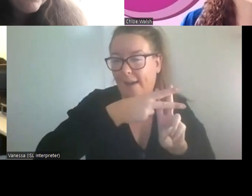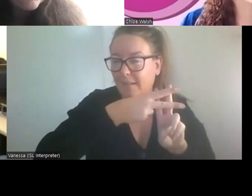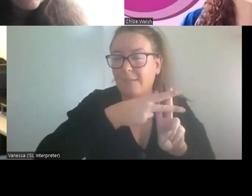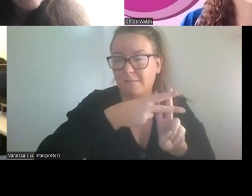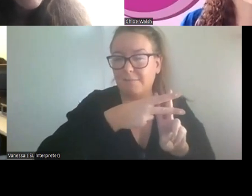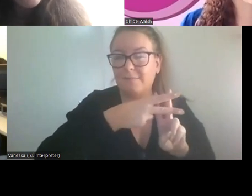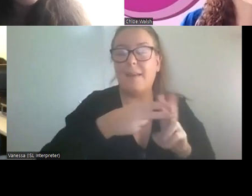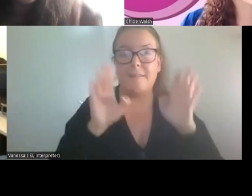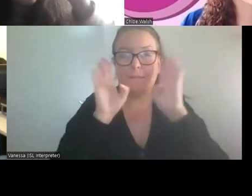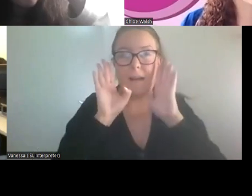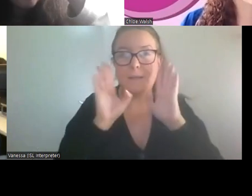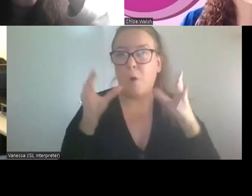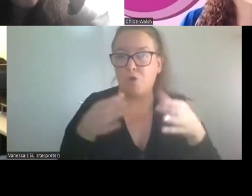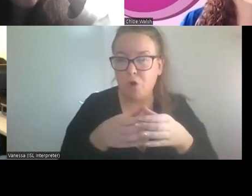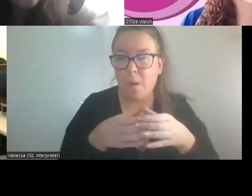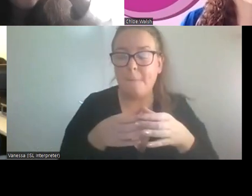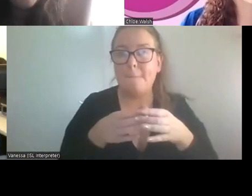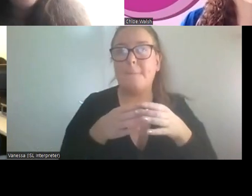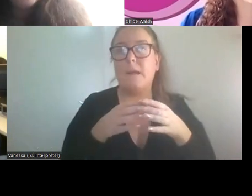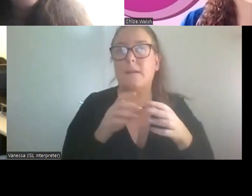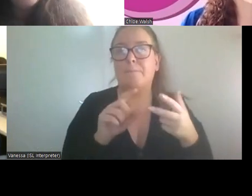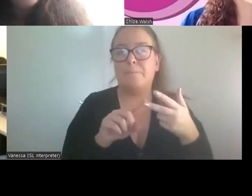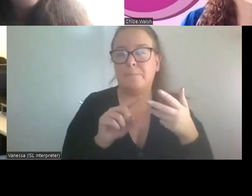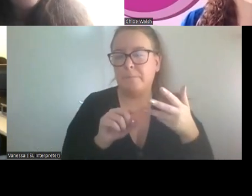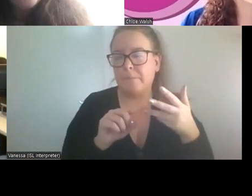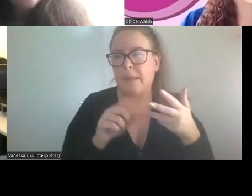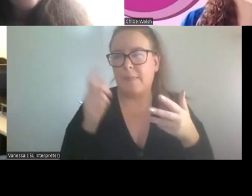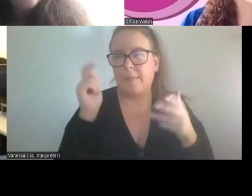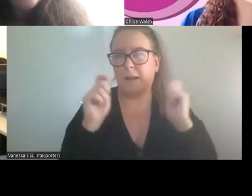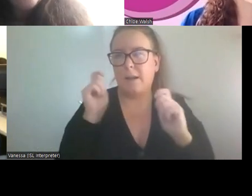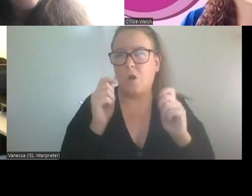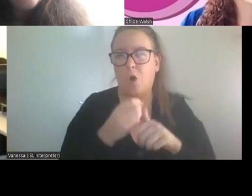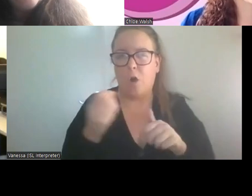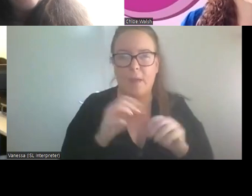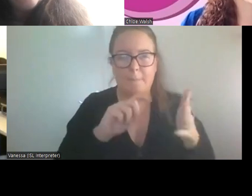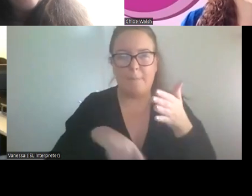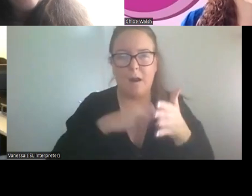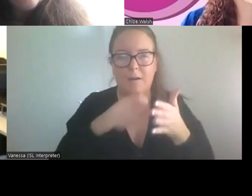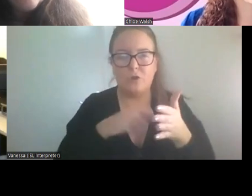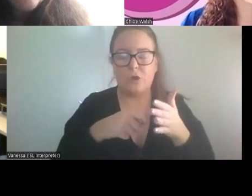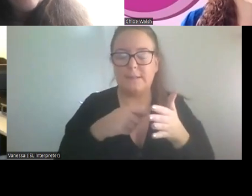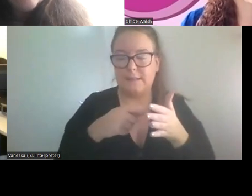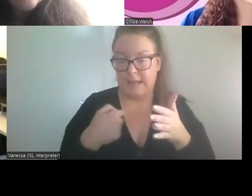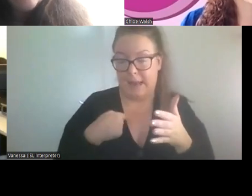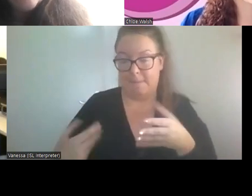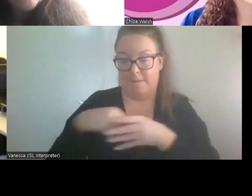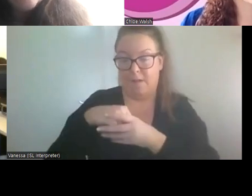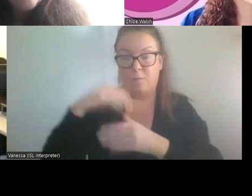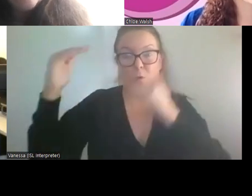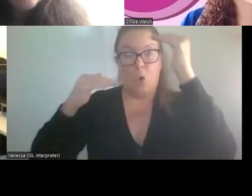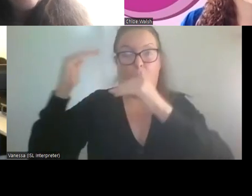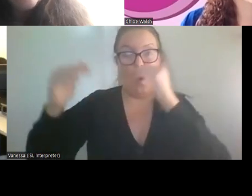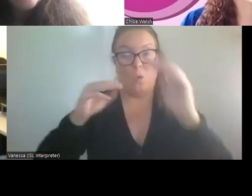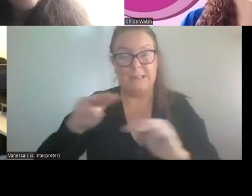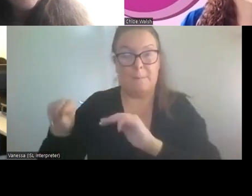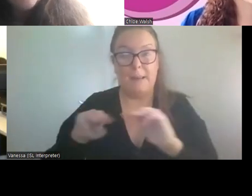there's a Facebook group as well. Um, and then I'm just thinking of another project I'm involved in with, uh, with older people. Um, we went out to an active retirement